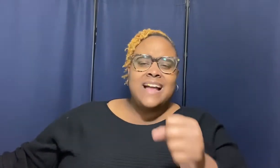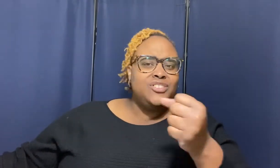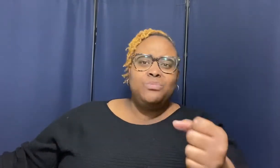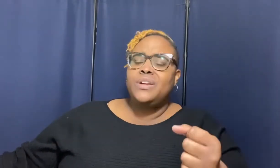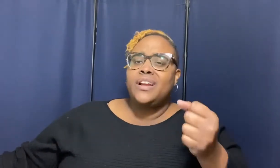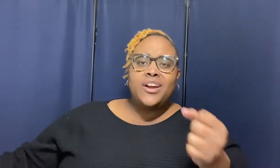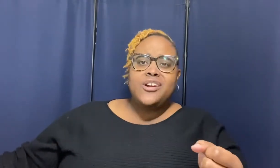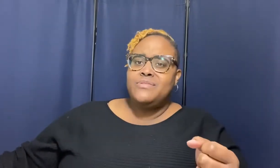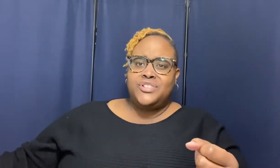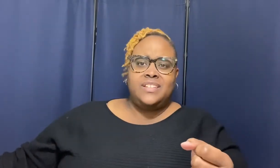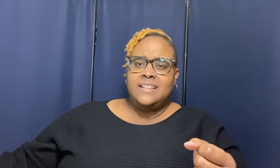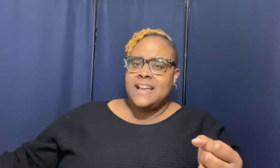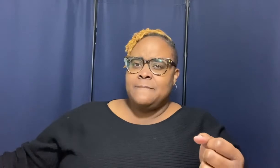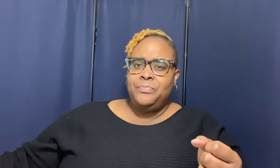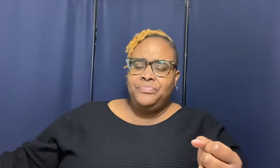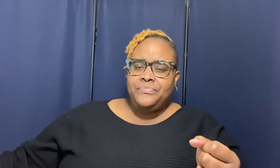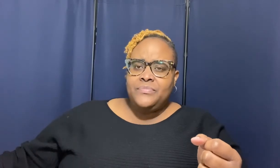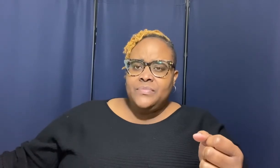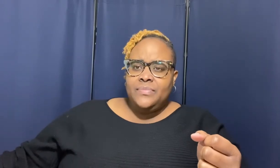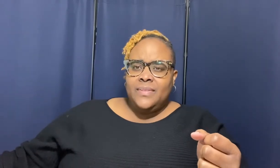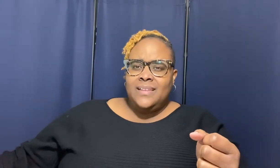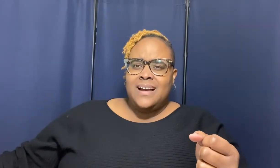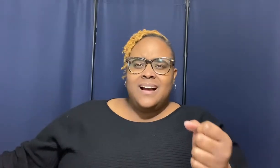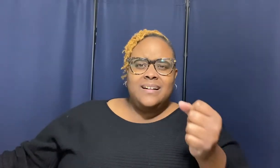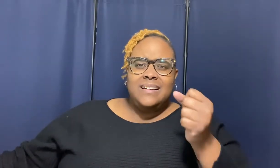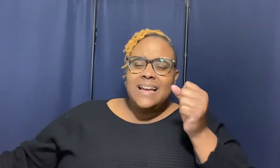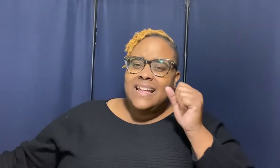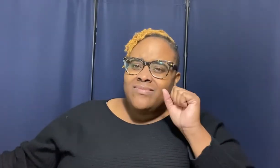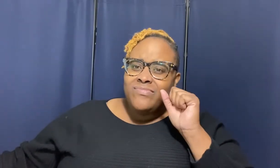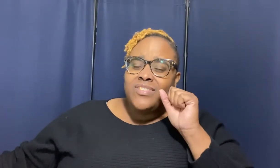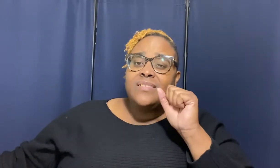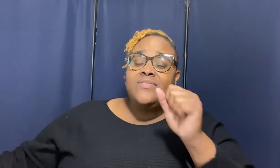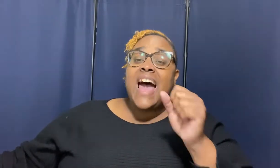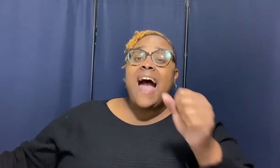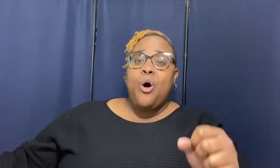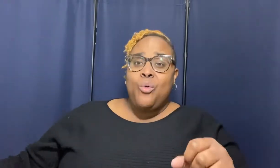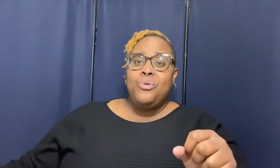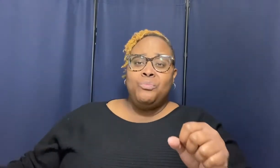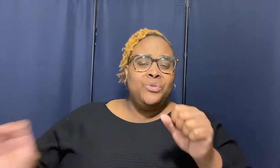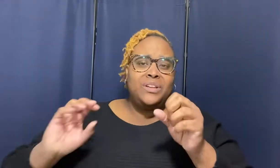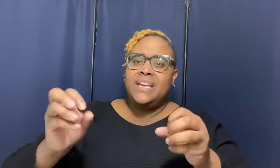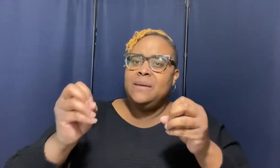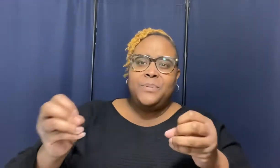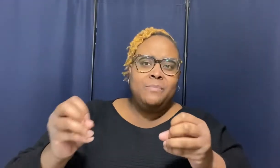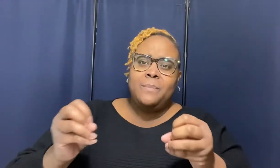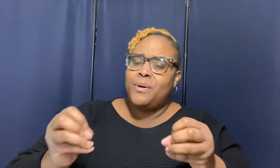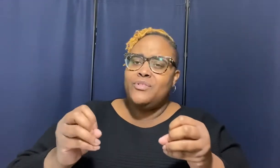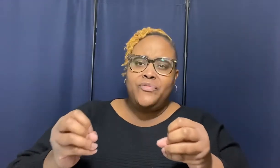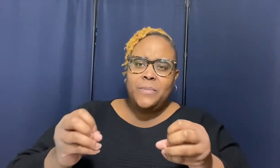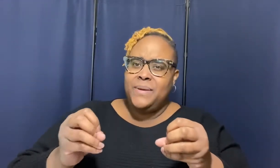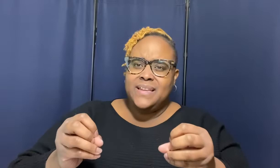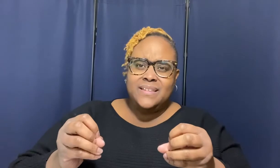just want to encourage you today huh thou will keep him in perfect peace